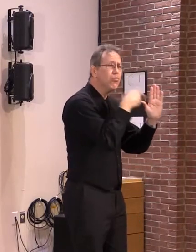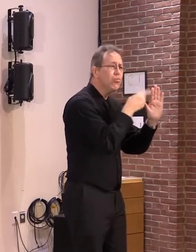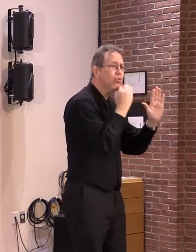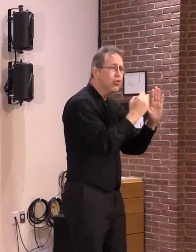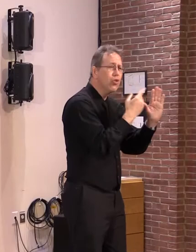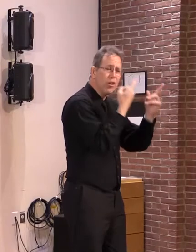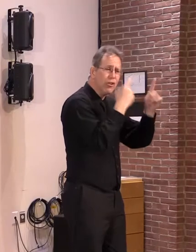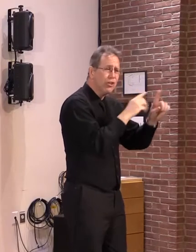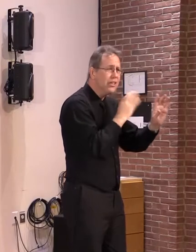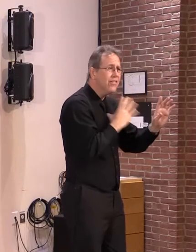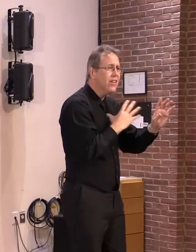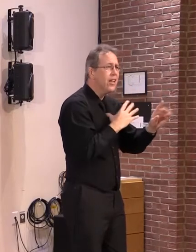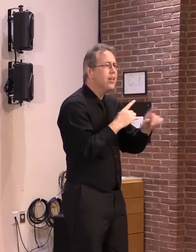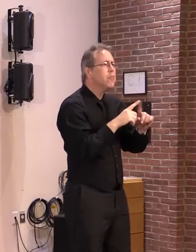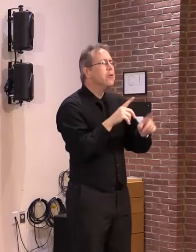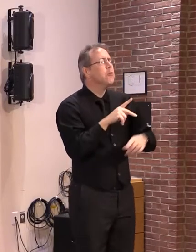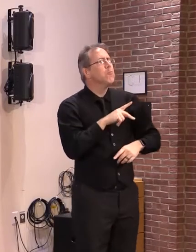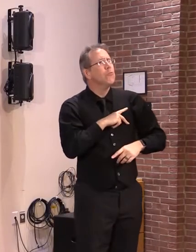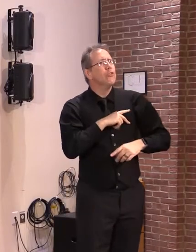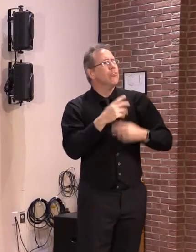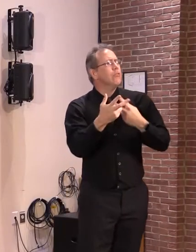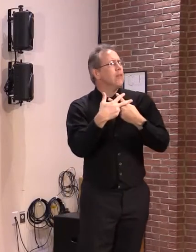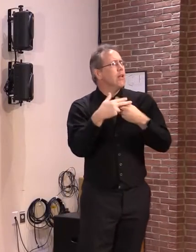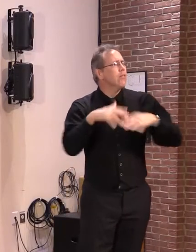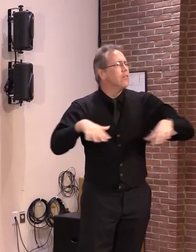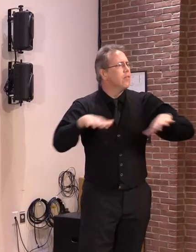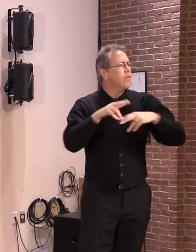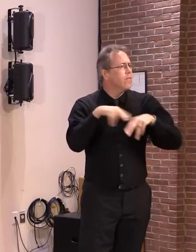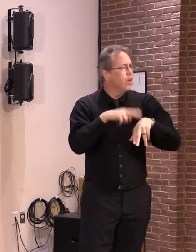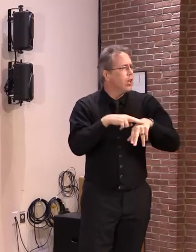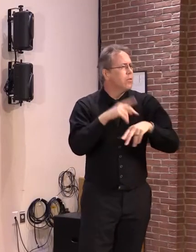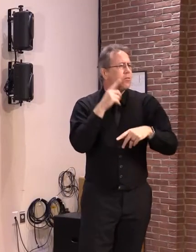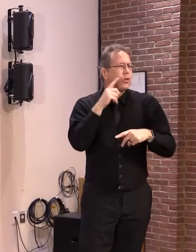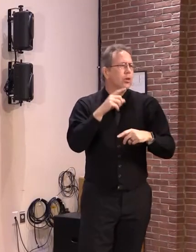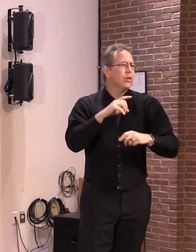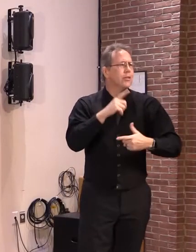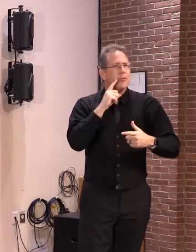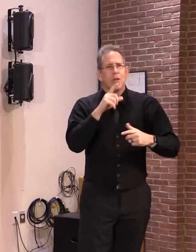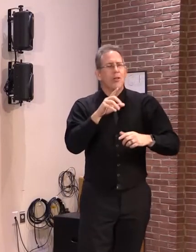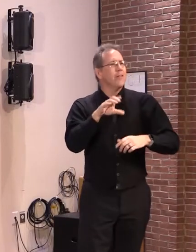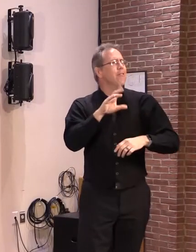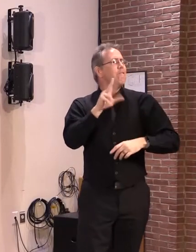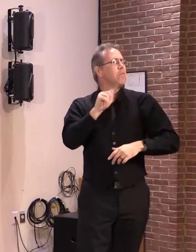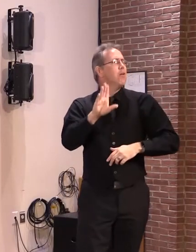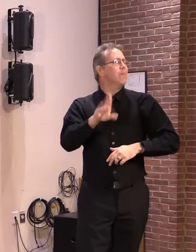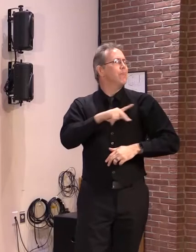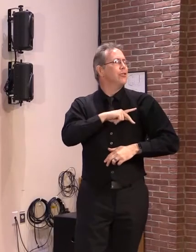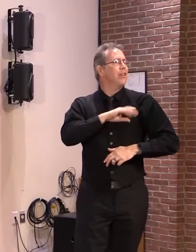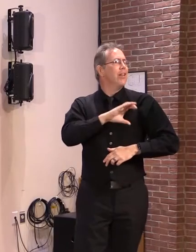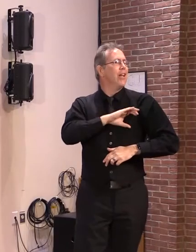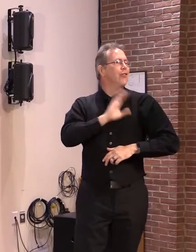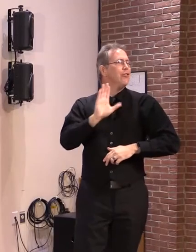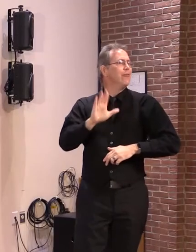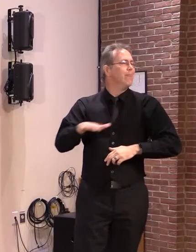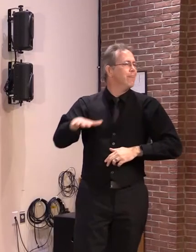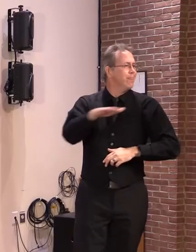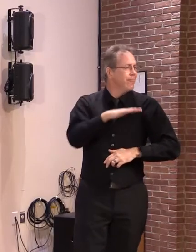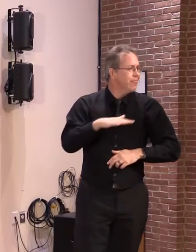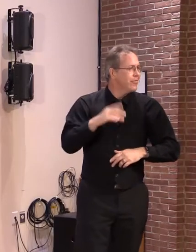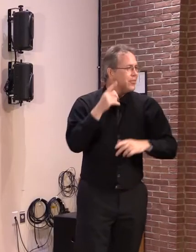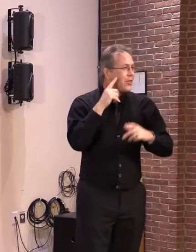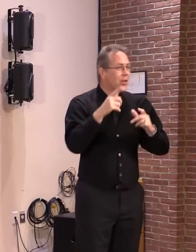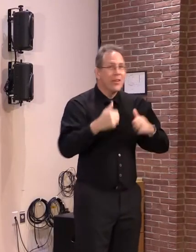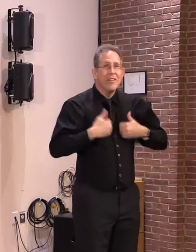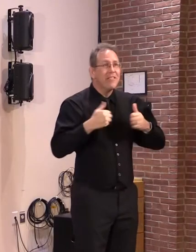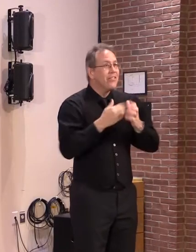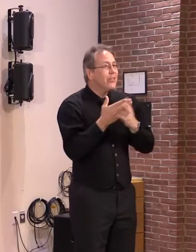of Vermont. The character of Burlington is a place where we have a vibrant city where people of